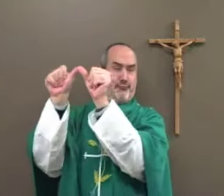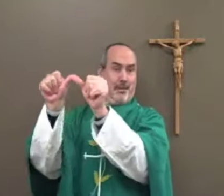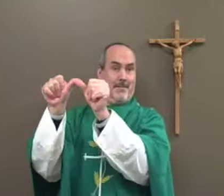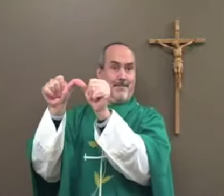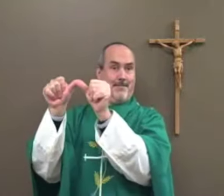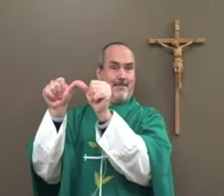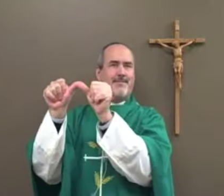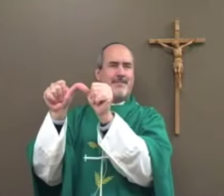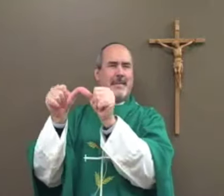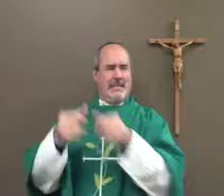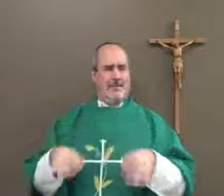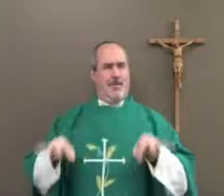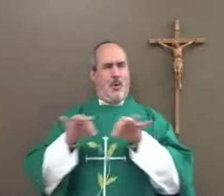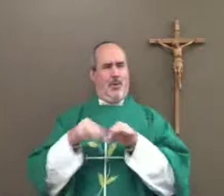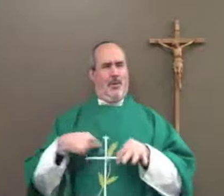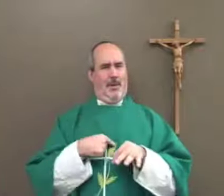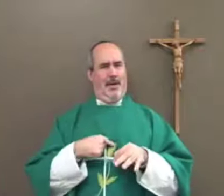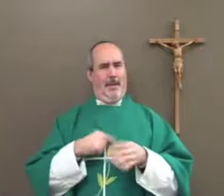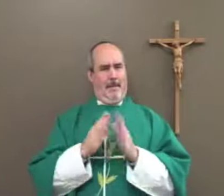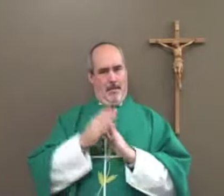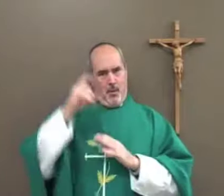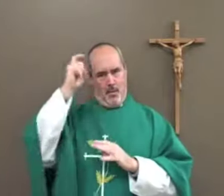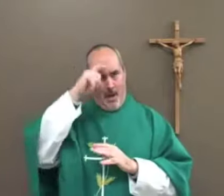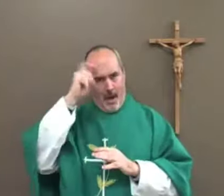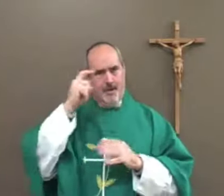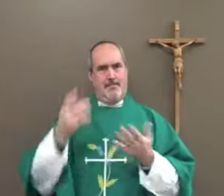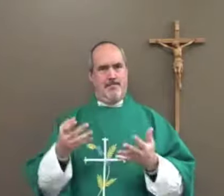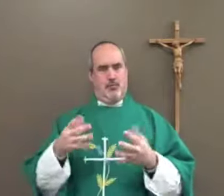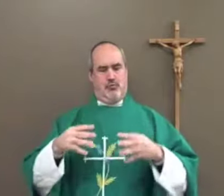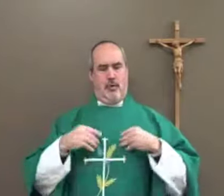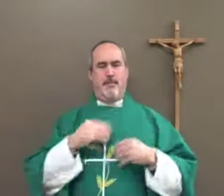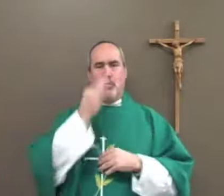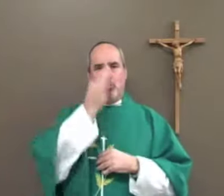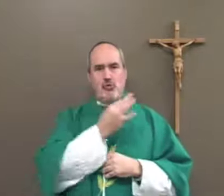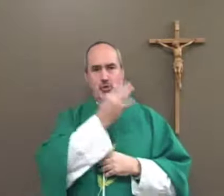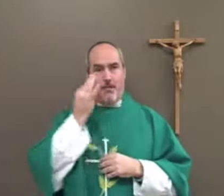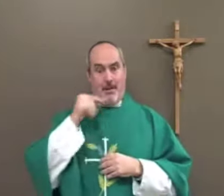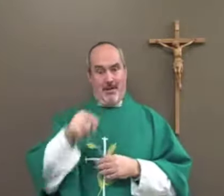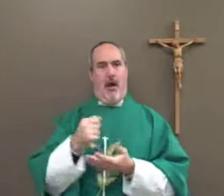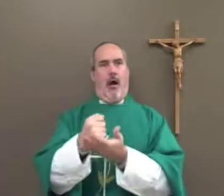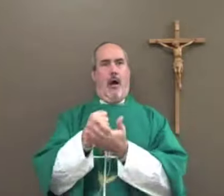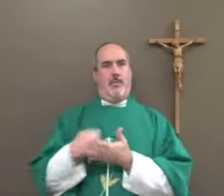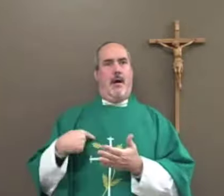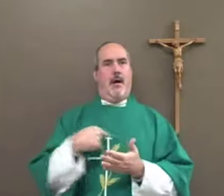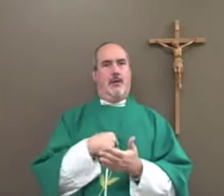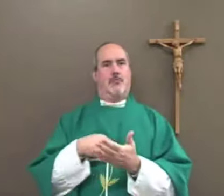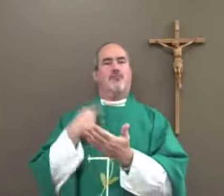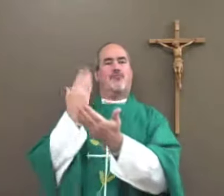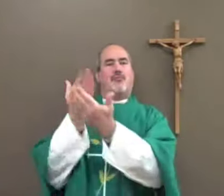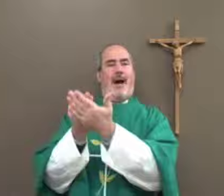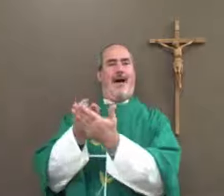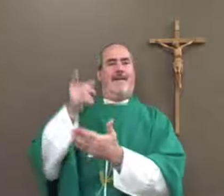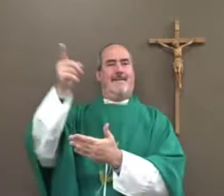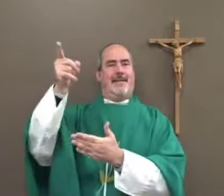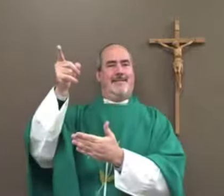after with God. And it's important that we act wisely and take communion